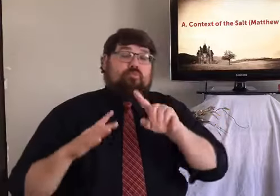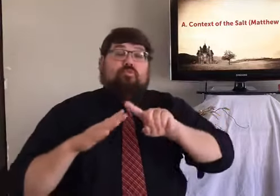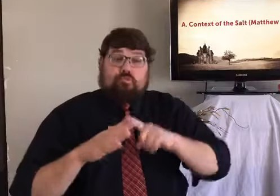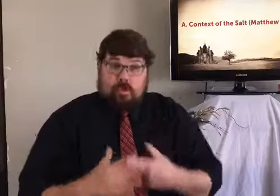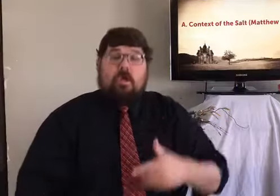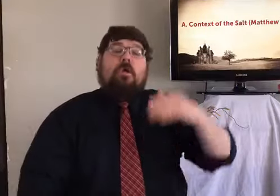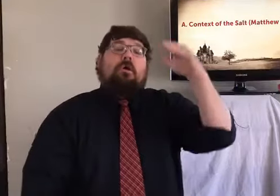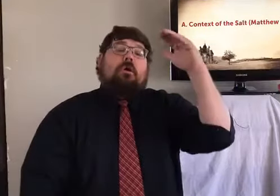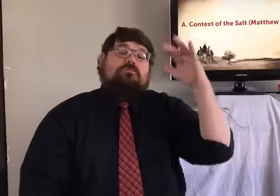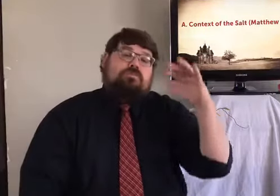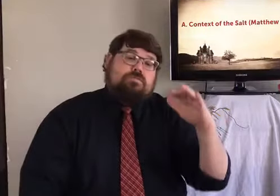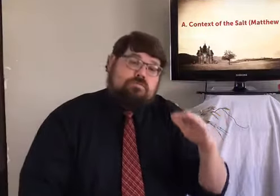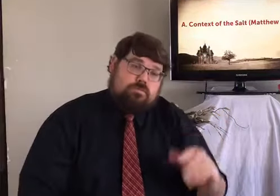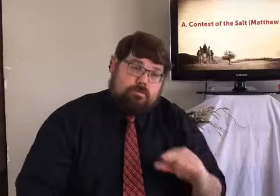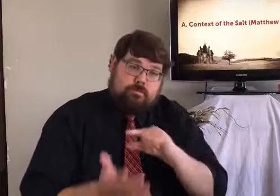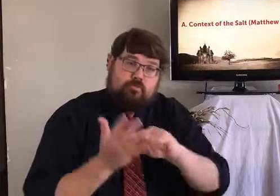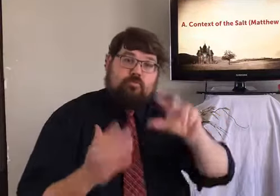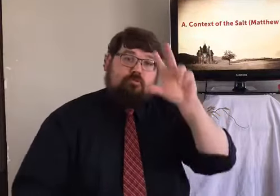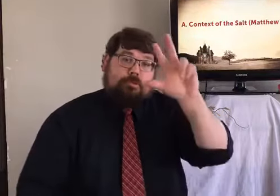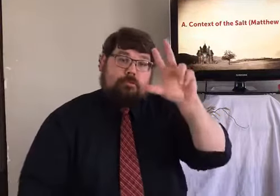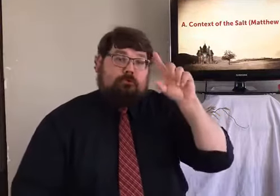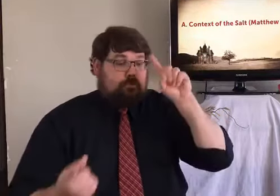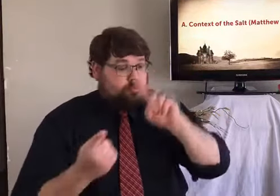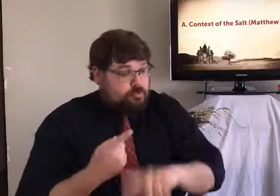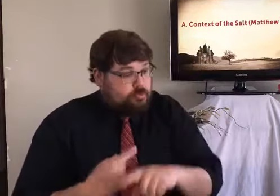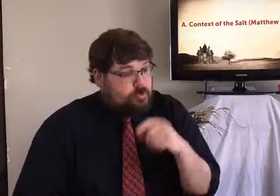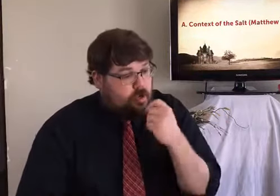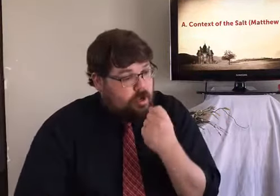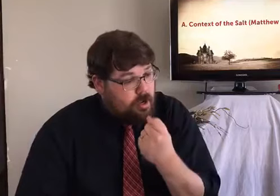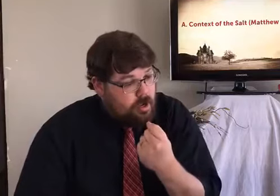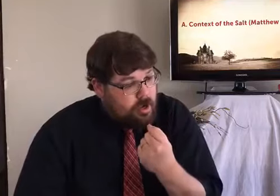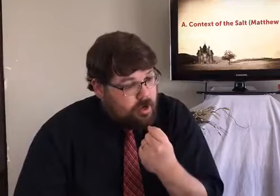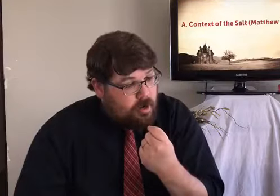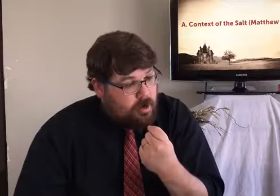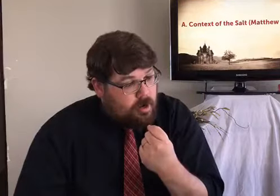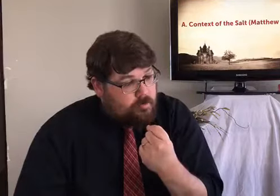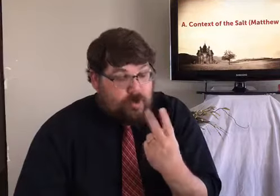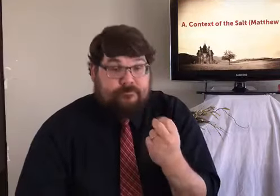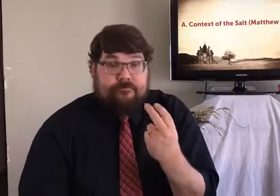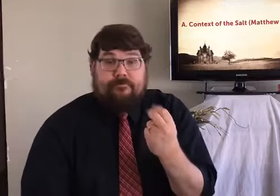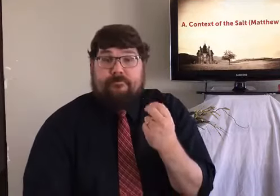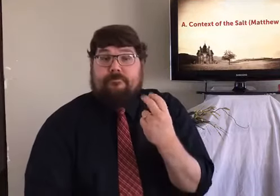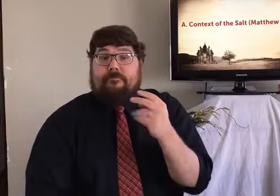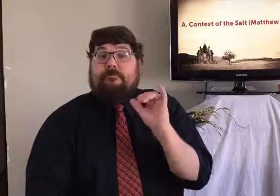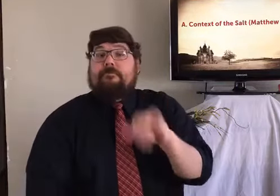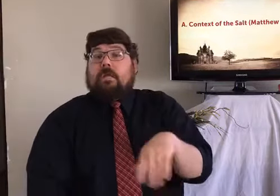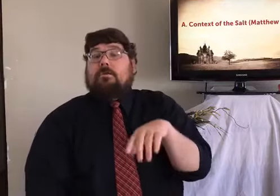verse 2, it says, Jesus began his talk. Verses 3 to 12.